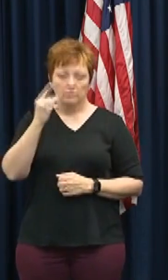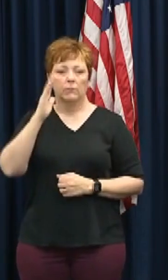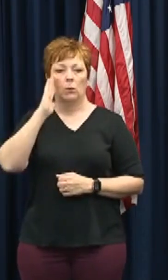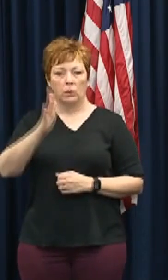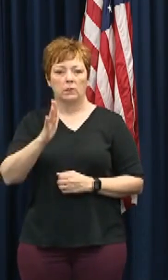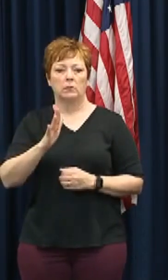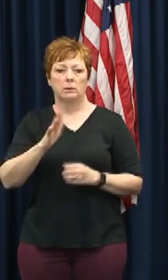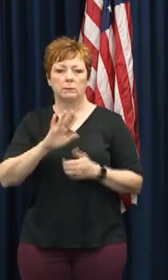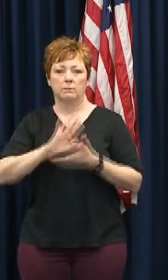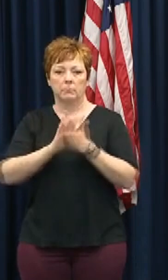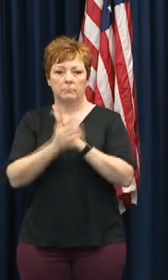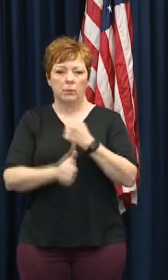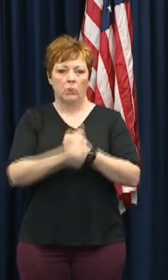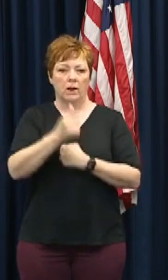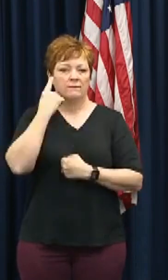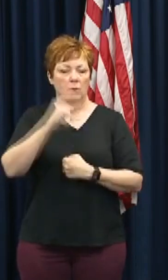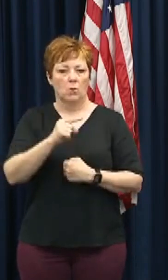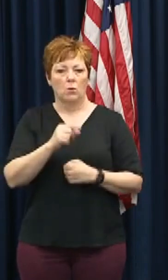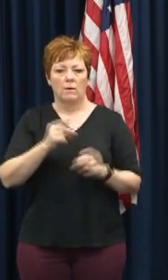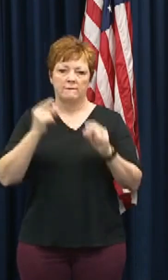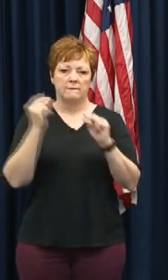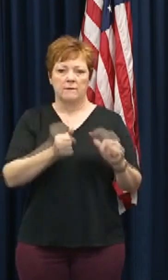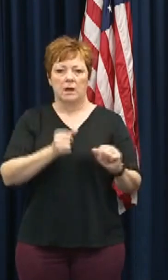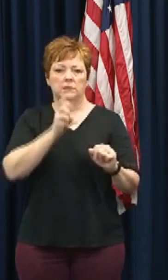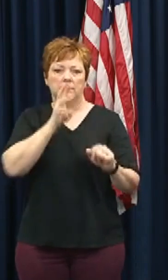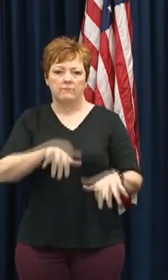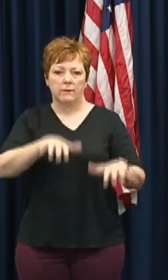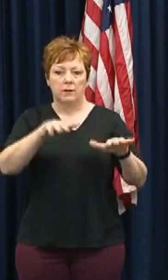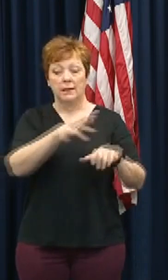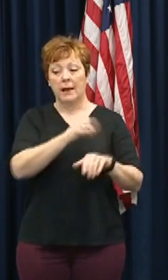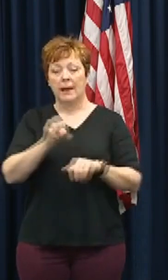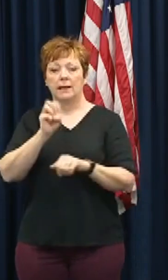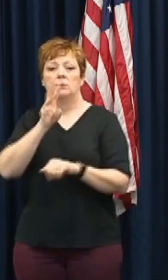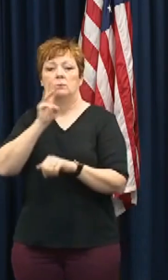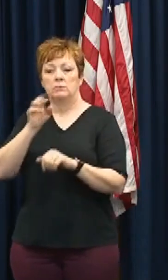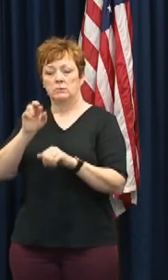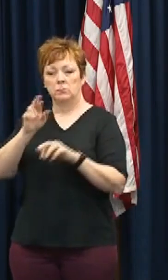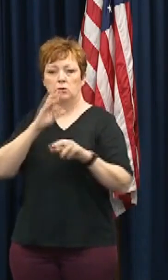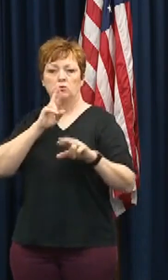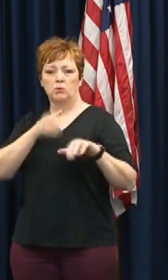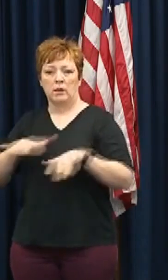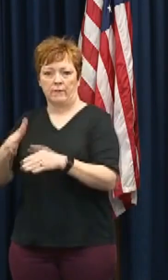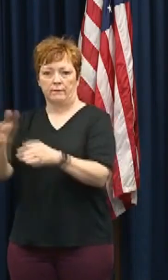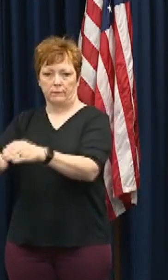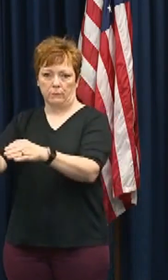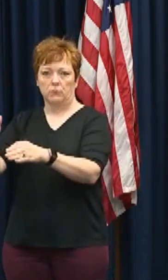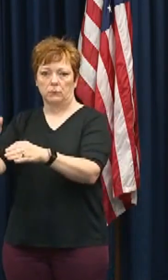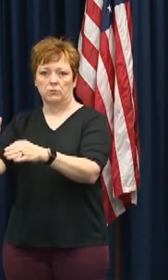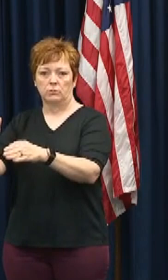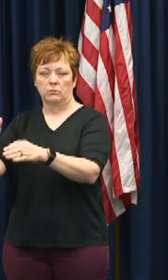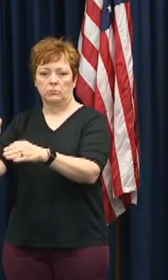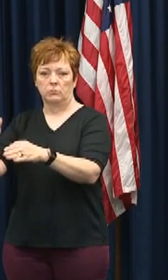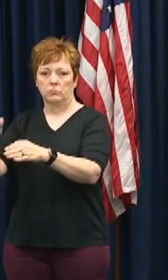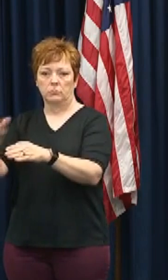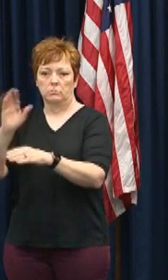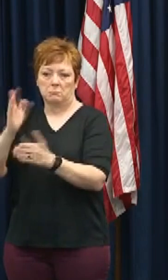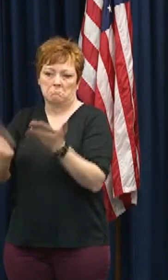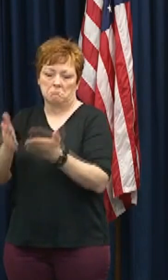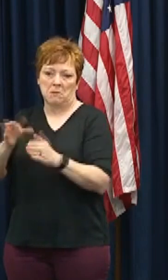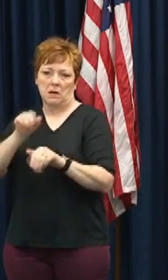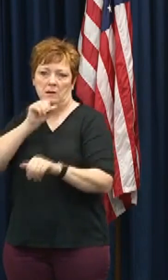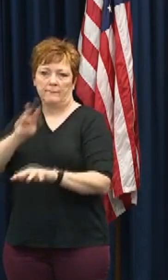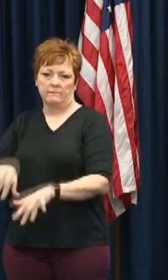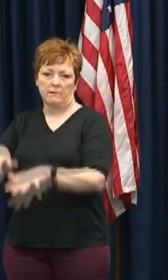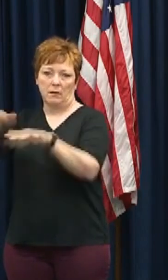a threat for flash flooding, also river flooding along the Alabama rivers, Tallapoosa rivers, possibly by the end of the